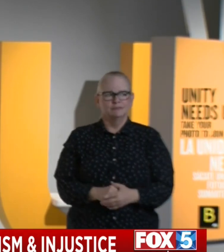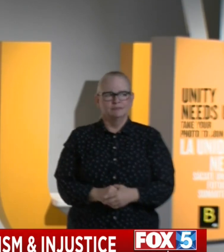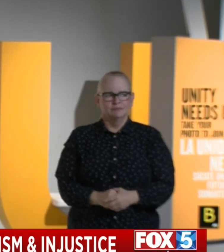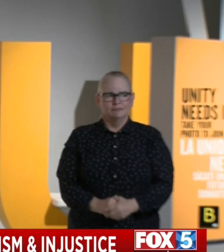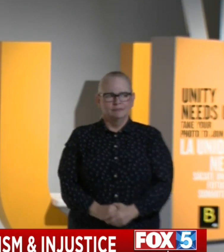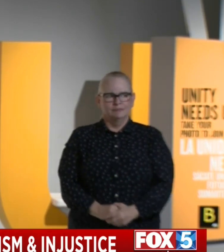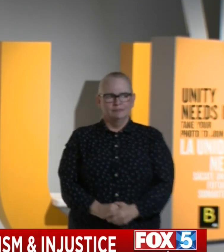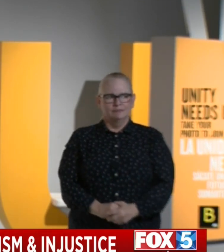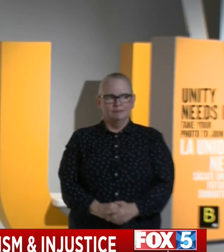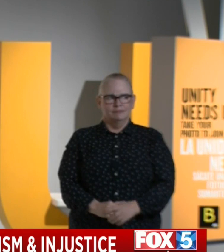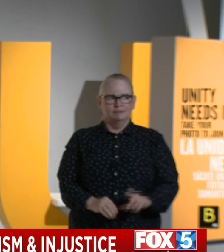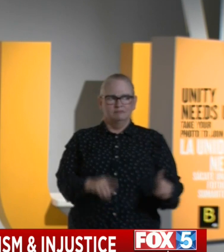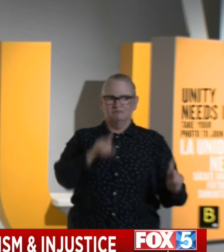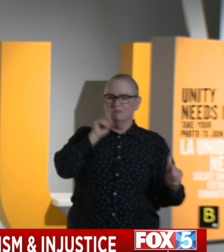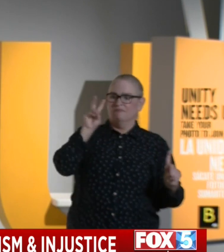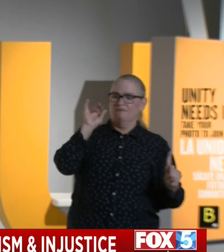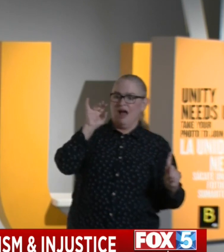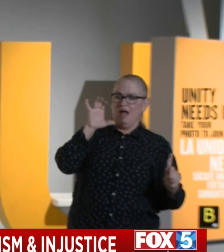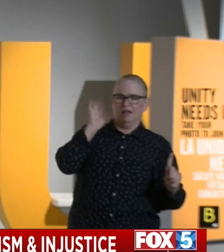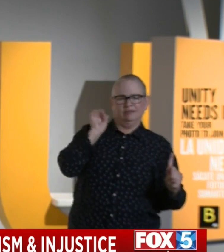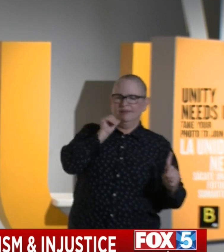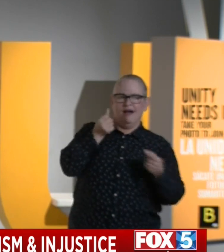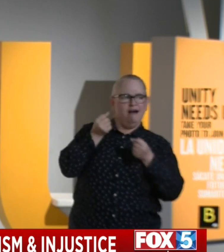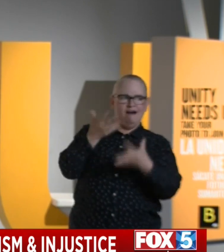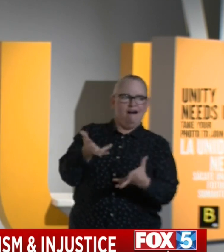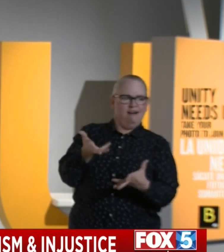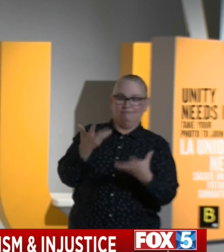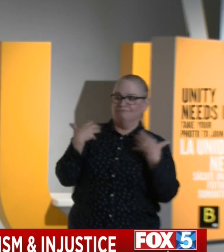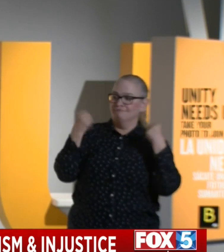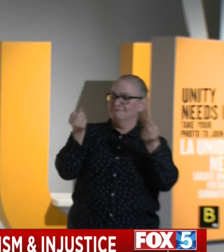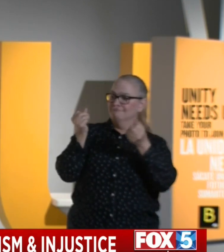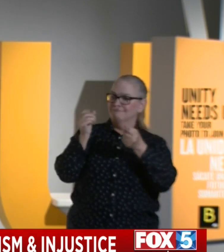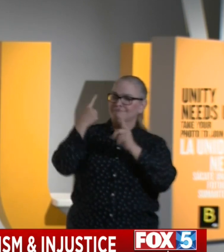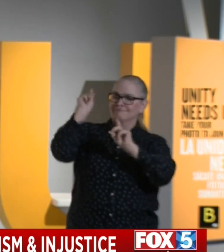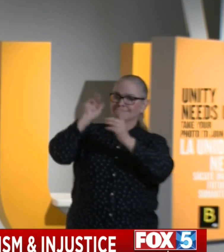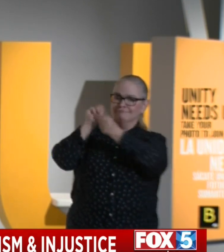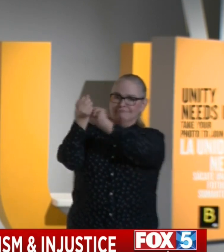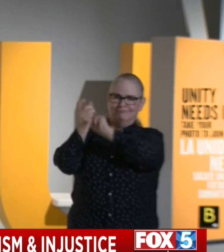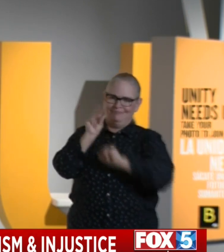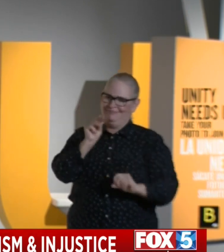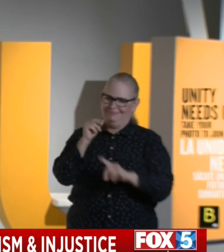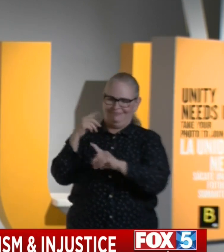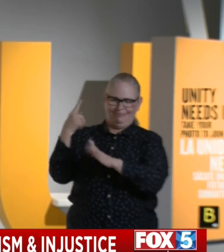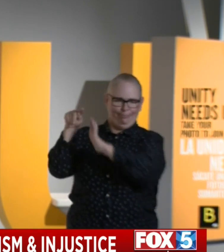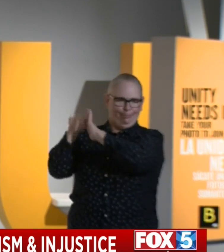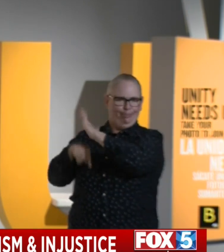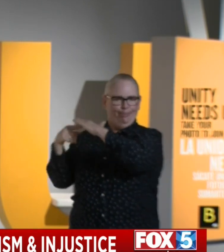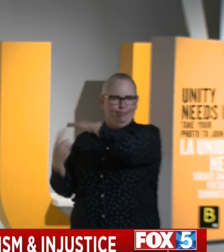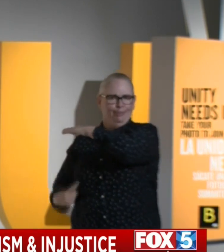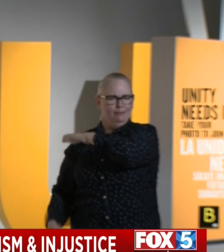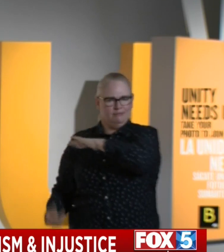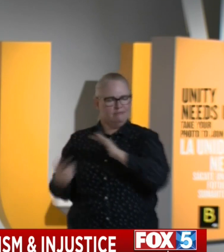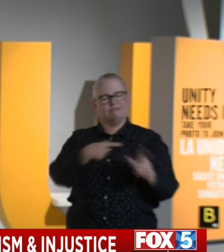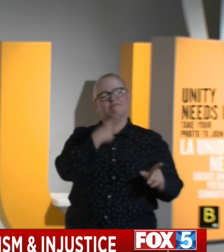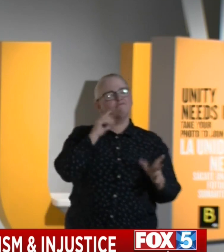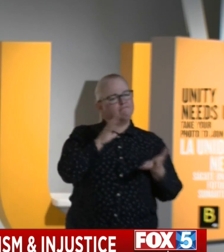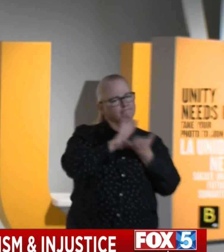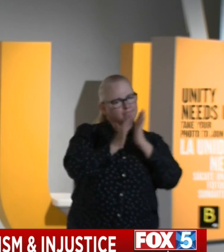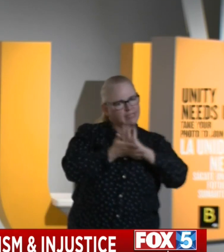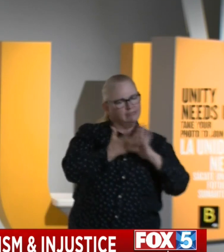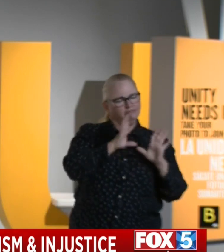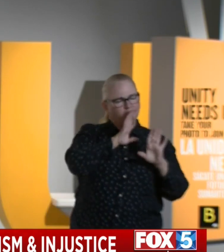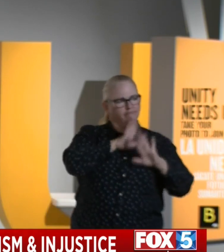nothing. There's nothing courageous about violent acts. I was reminded a little bit of what Kennedy spoke to that